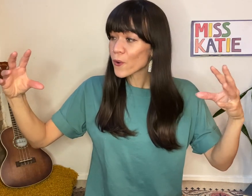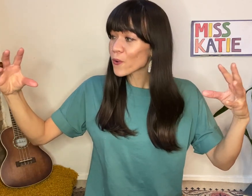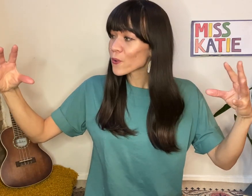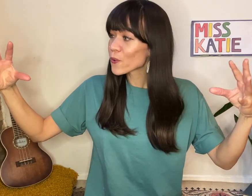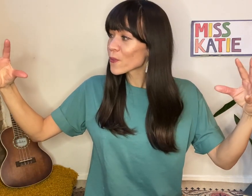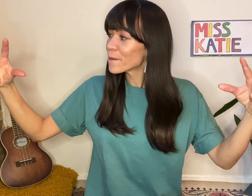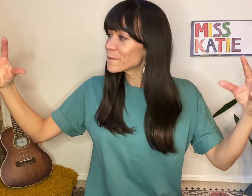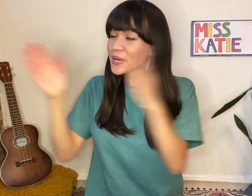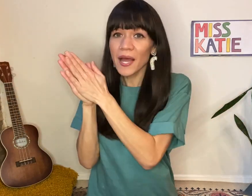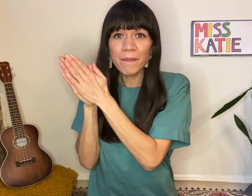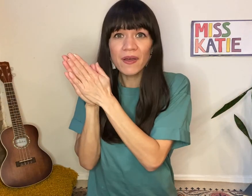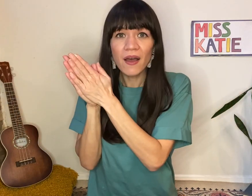...pop!